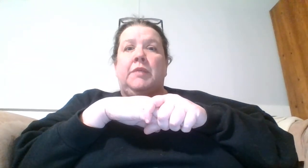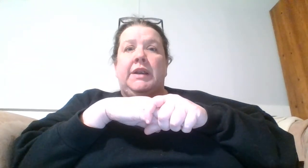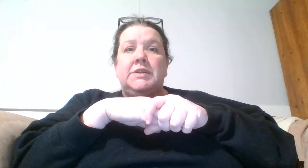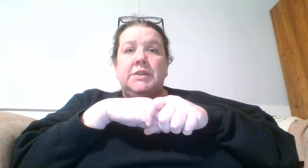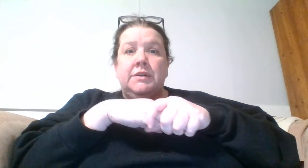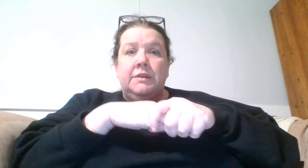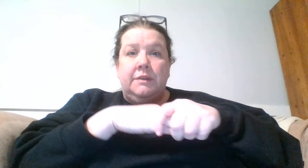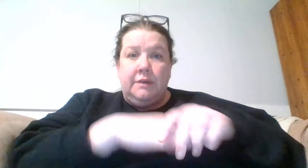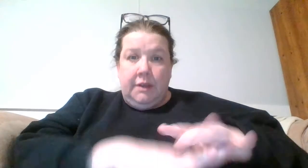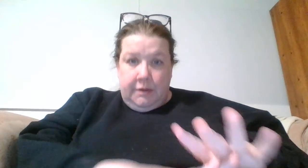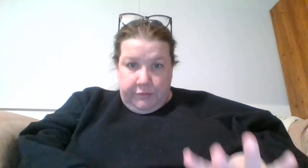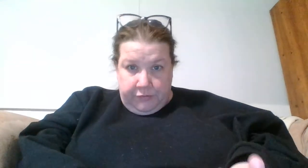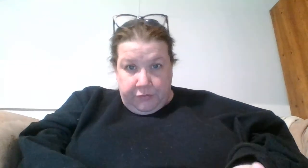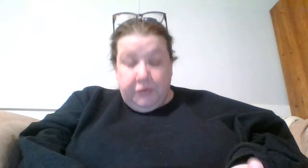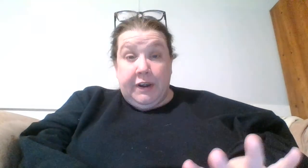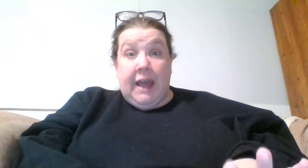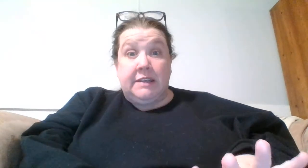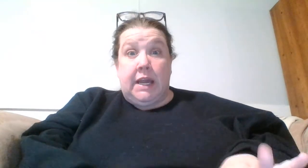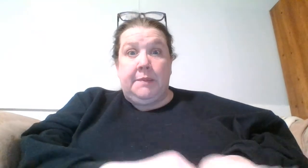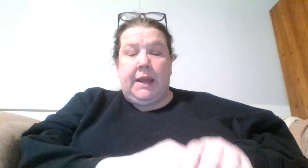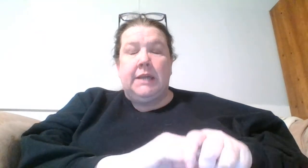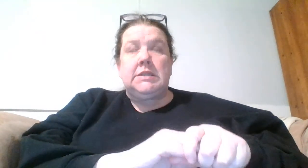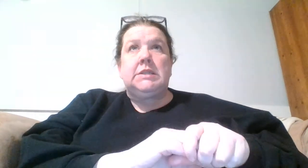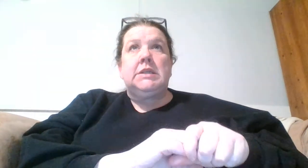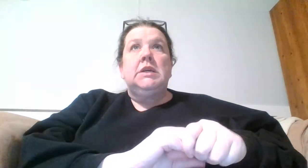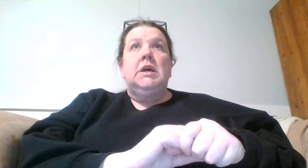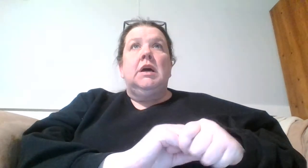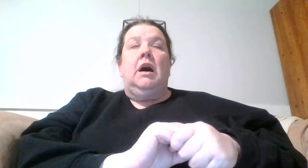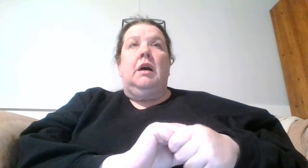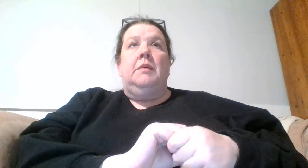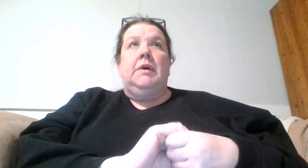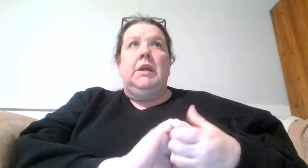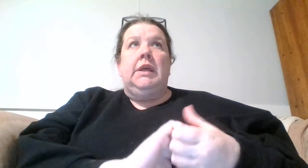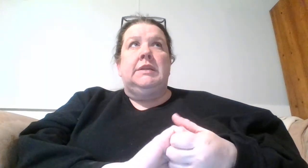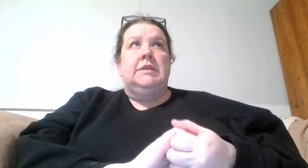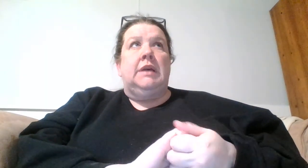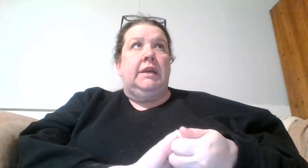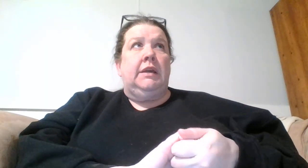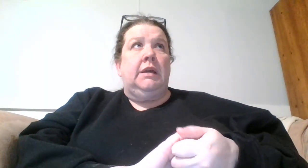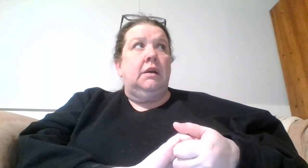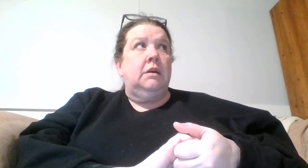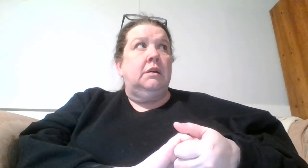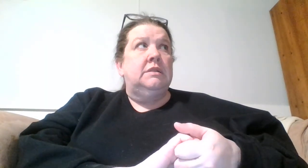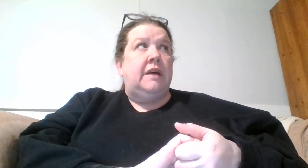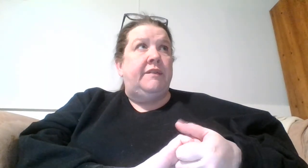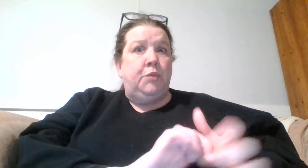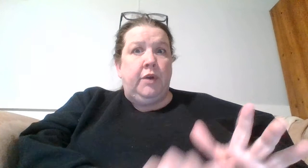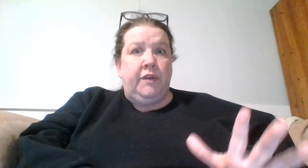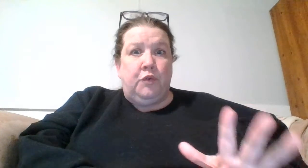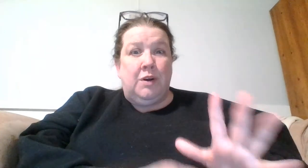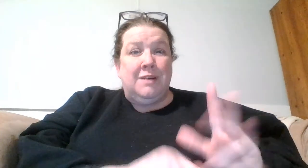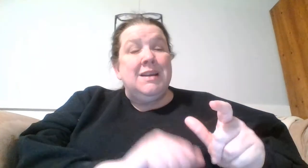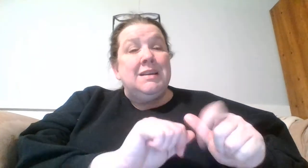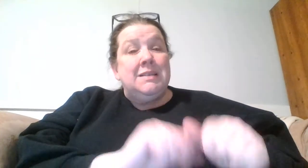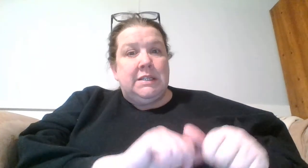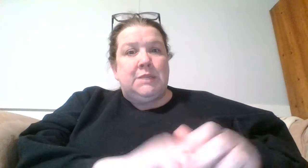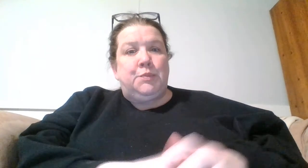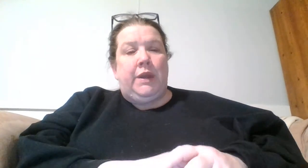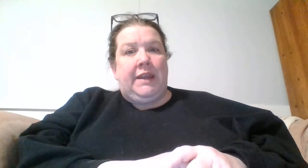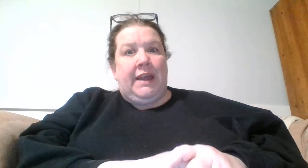range for non-diabox um it is a 7.4 6.9